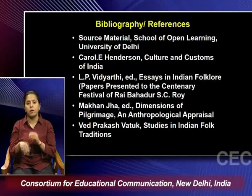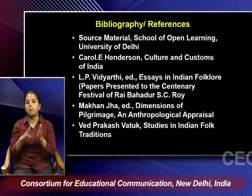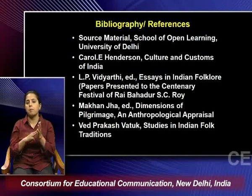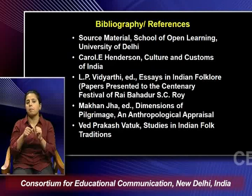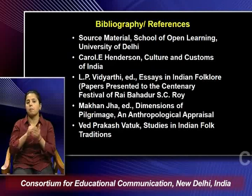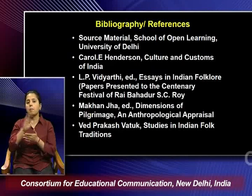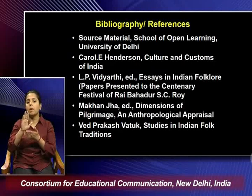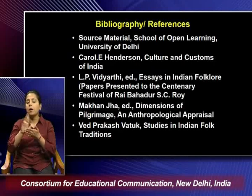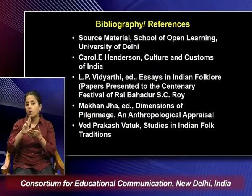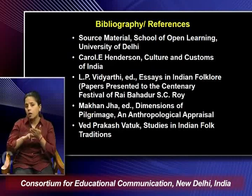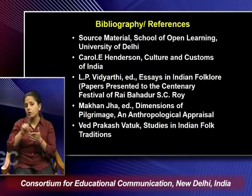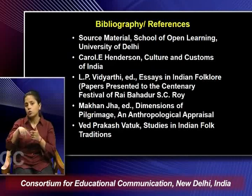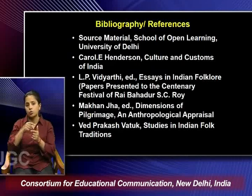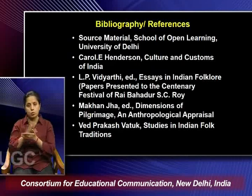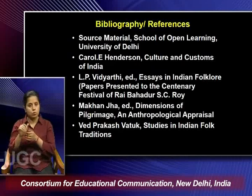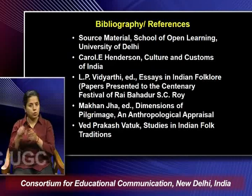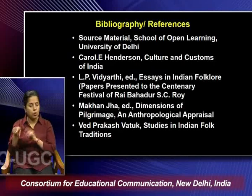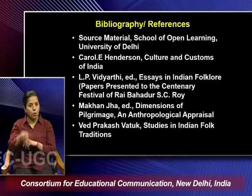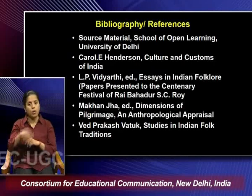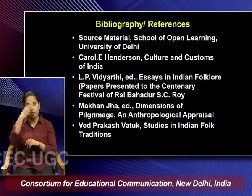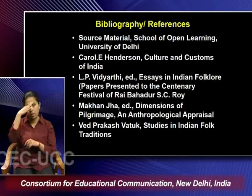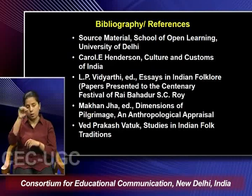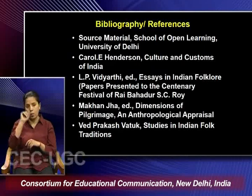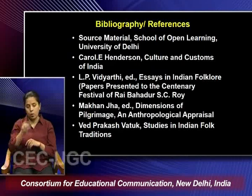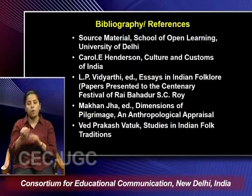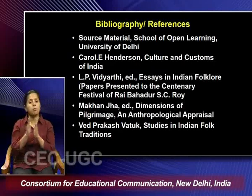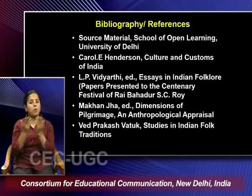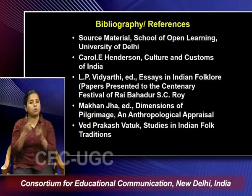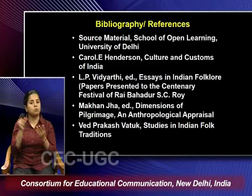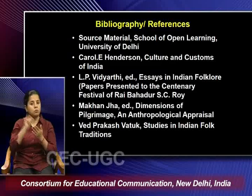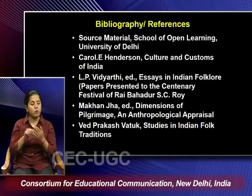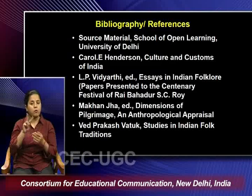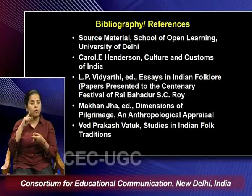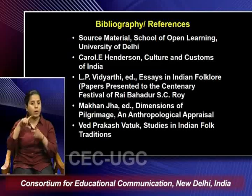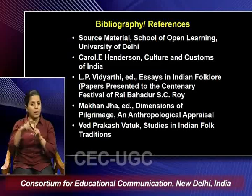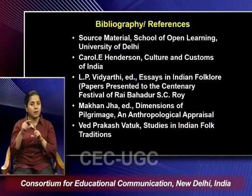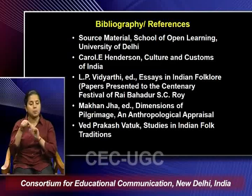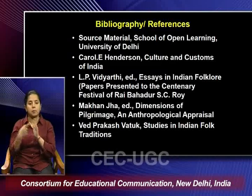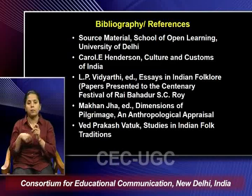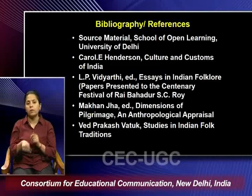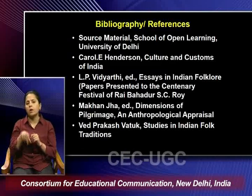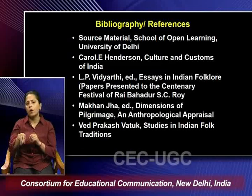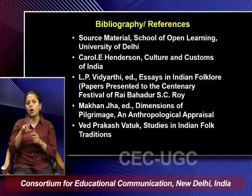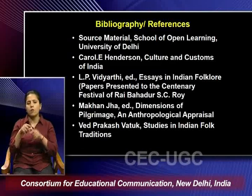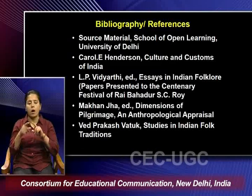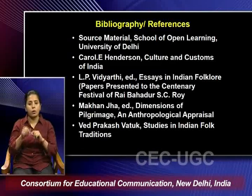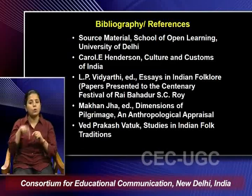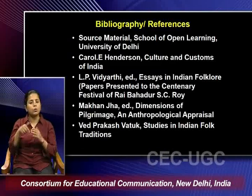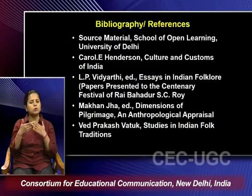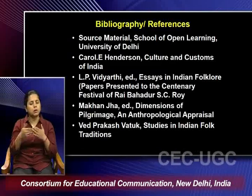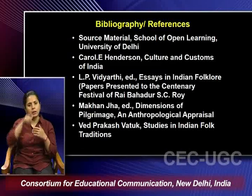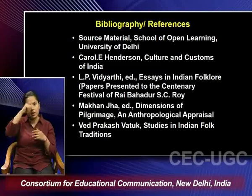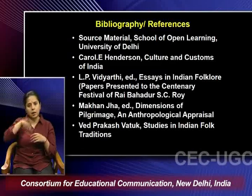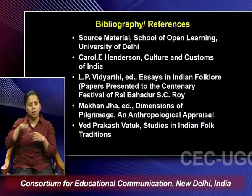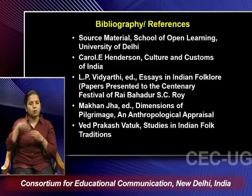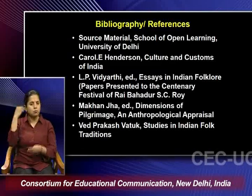edited dimensions of pilgrimage and anthropological appraisal, Ved Prakash, Vatuk studies in Indian folk traditions. So these